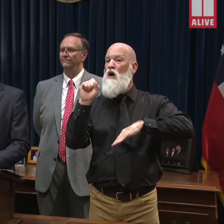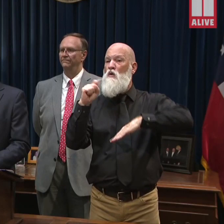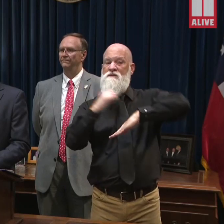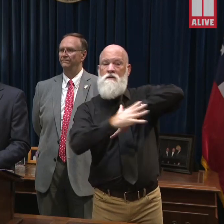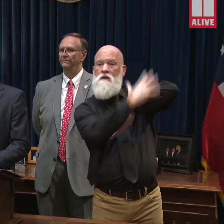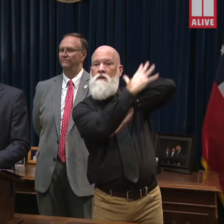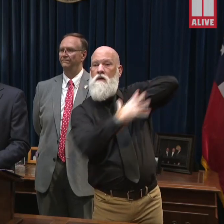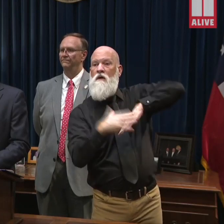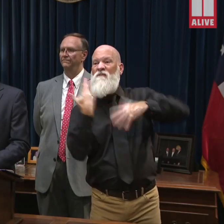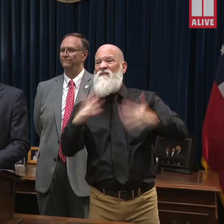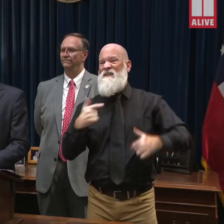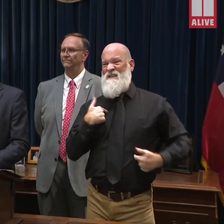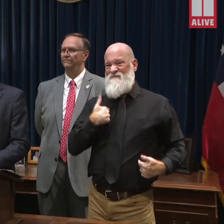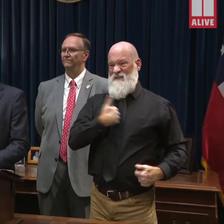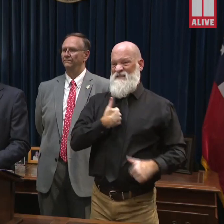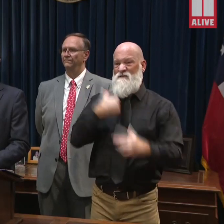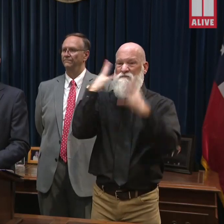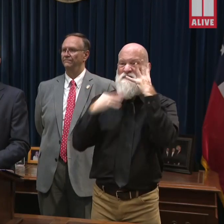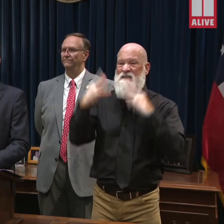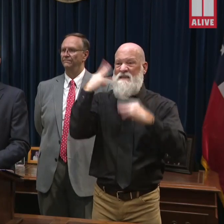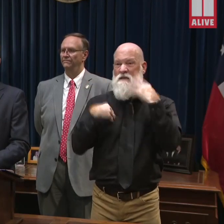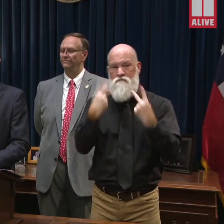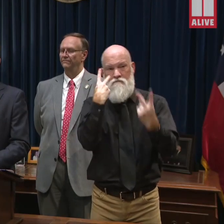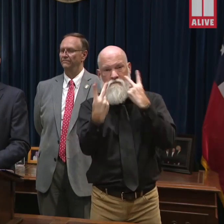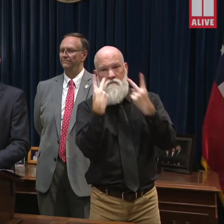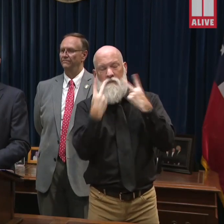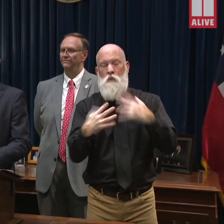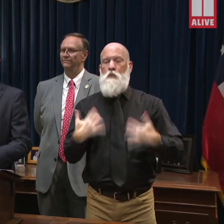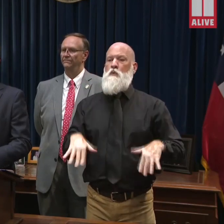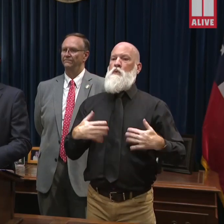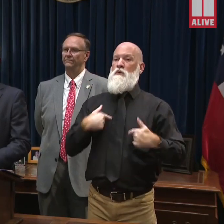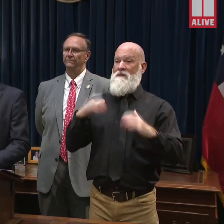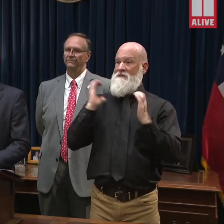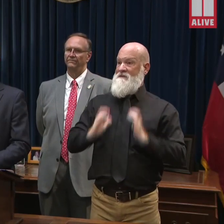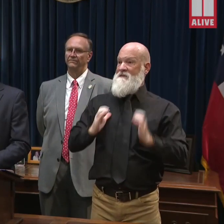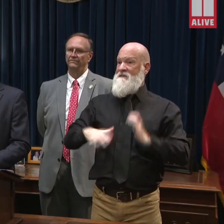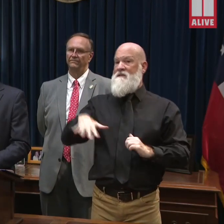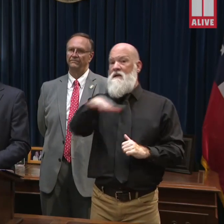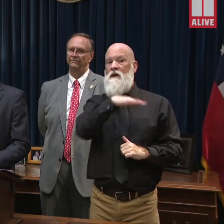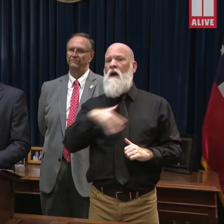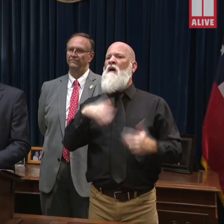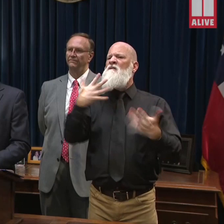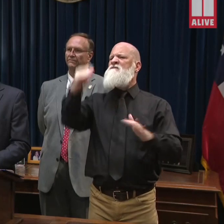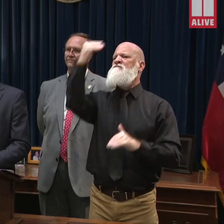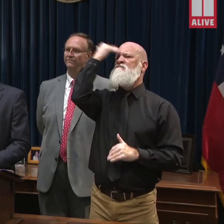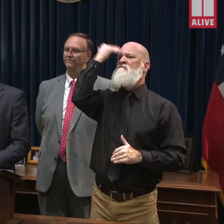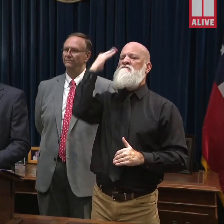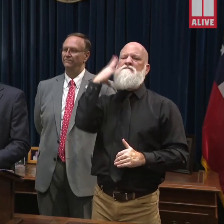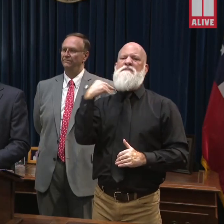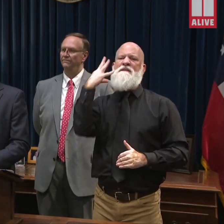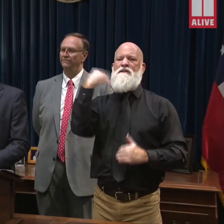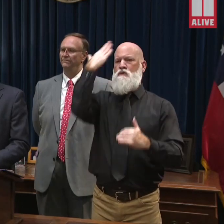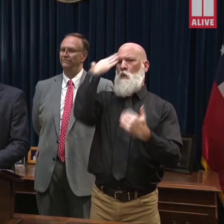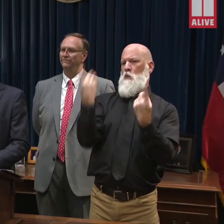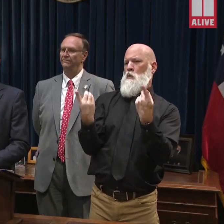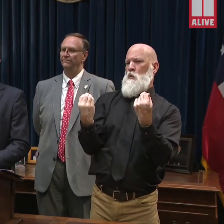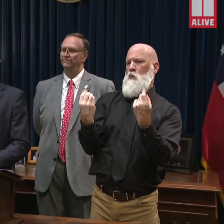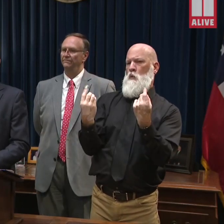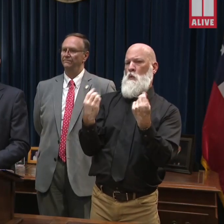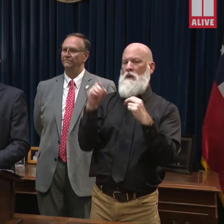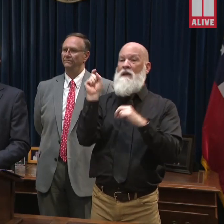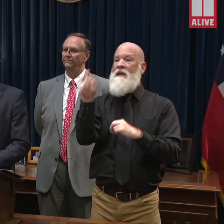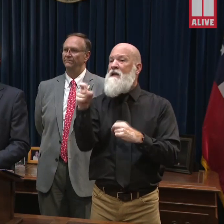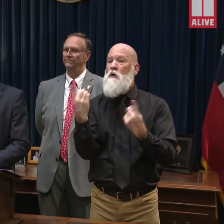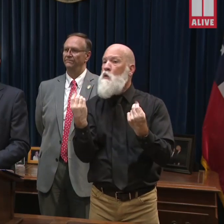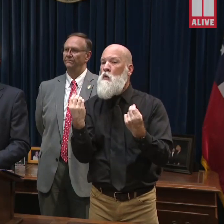well prepared, but I know our citizens will be as well. They just need to be thinking about that have their have that on their radar as we move into this